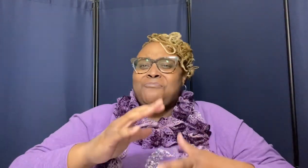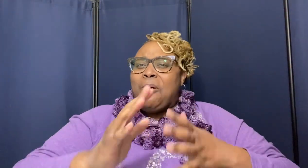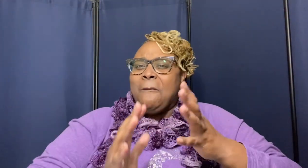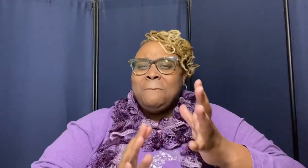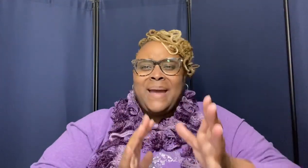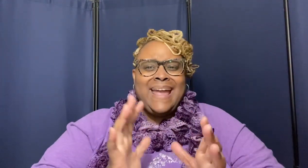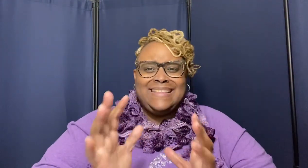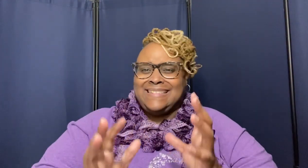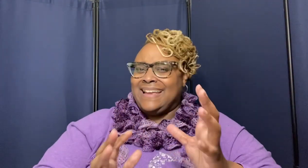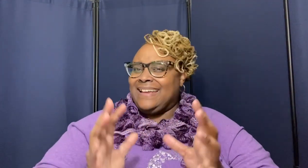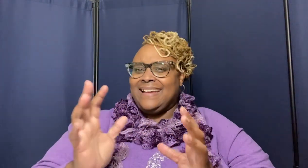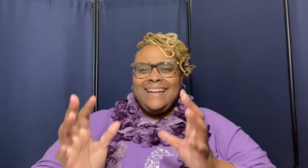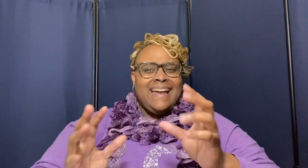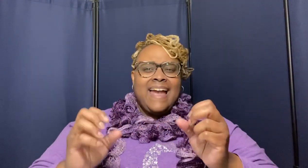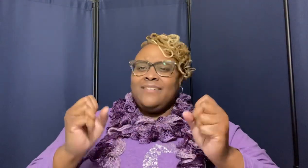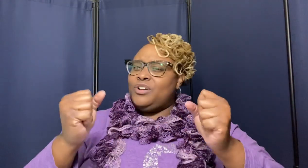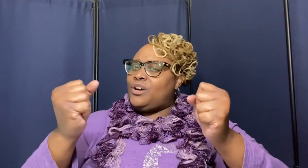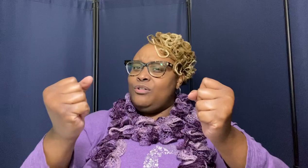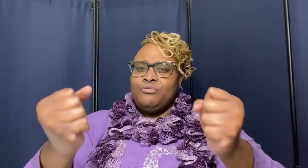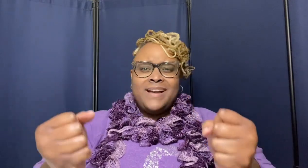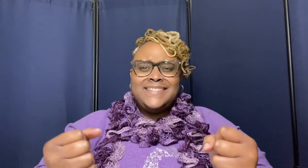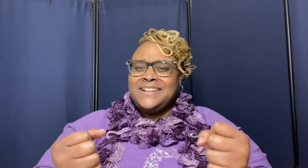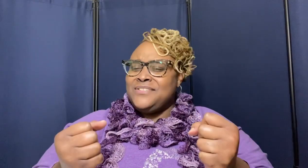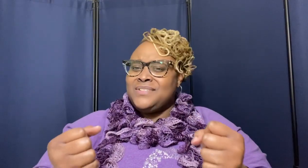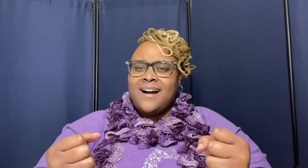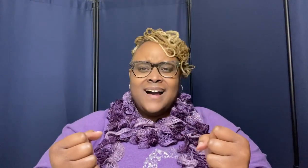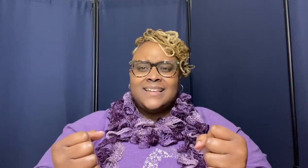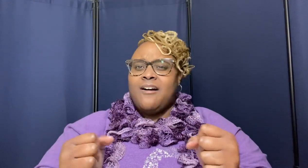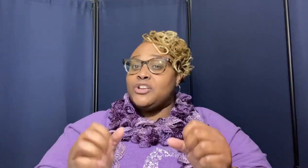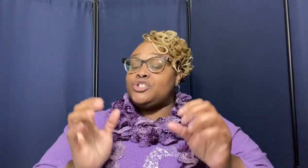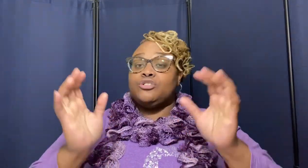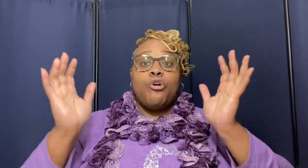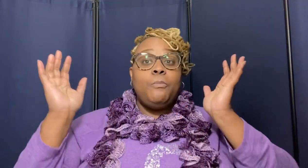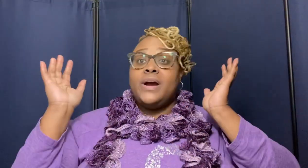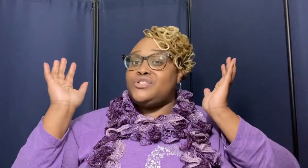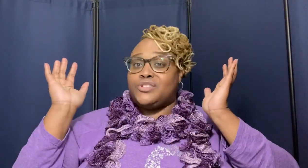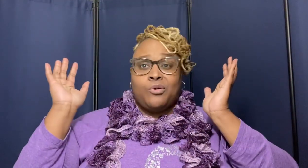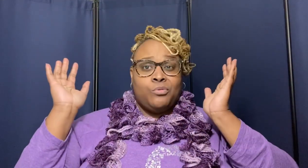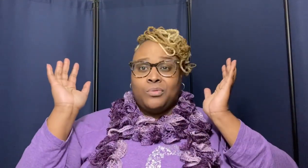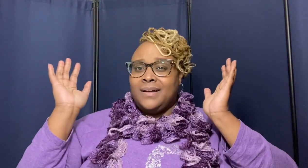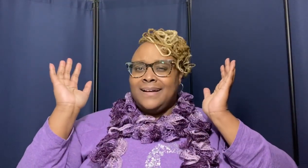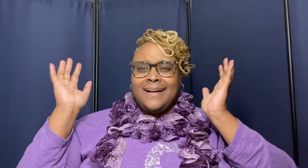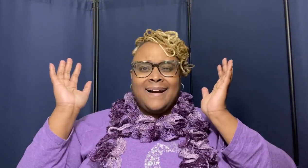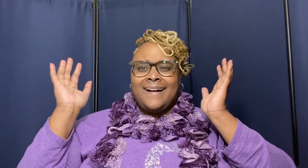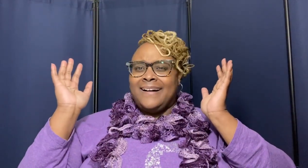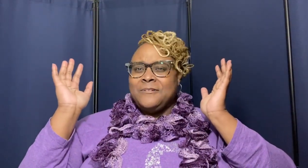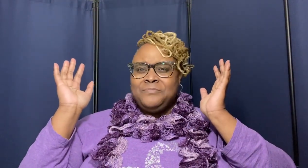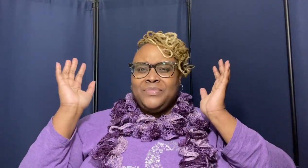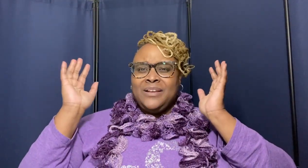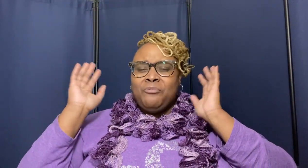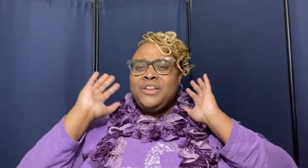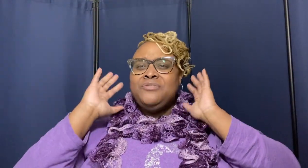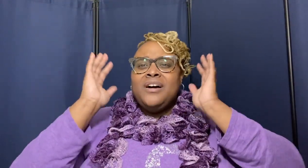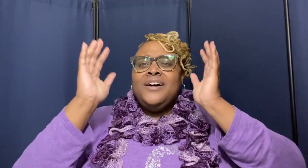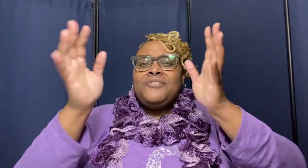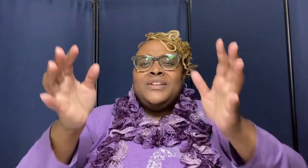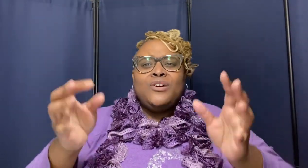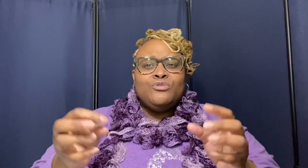romancing and the caressing of god's heart so much so huh when you uttering those